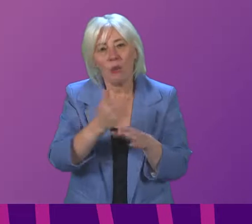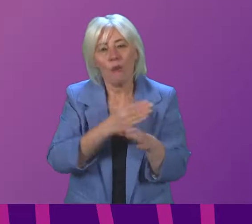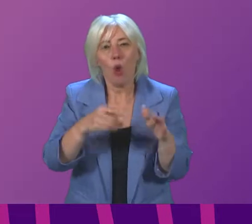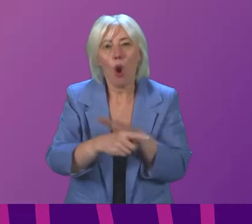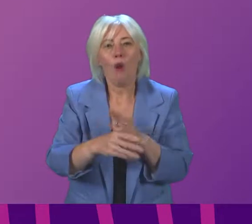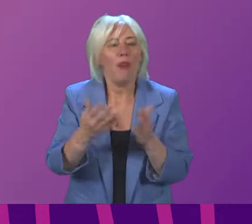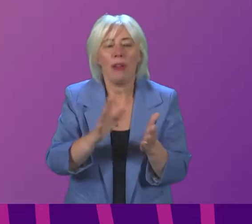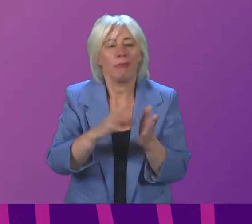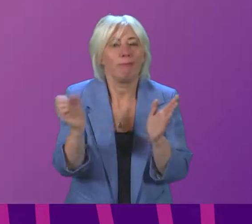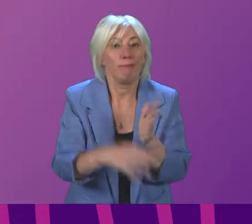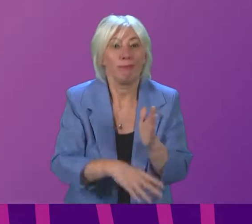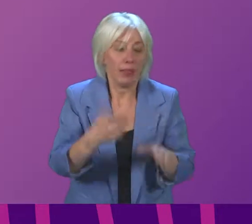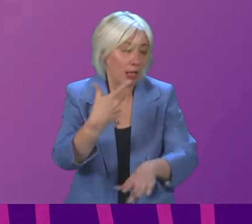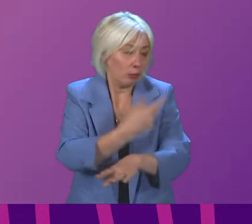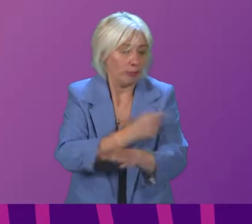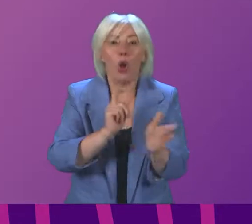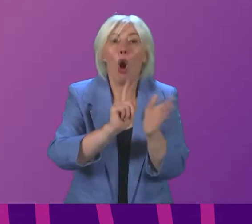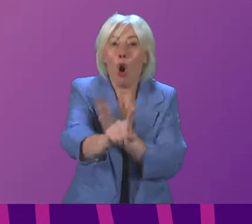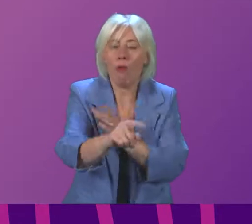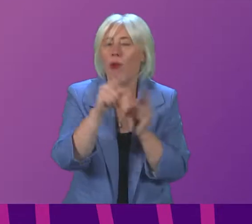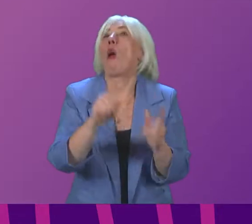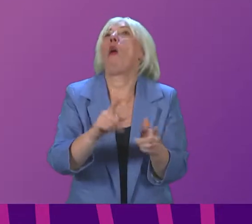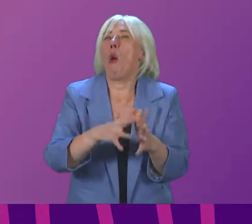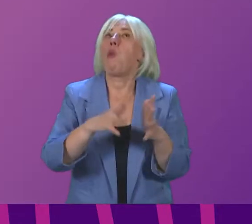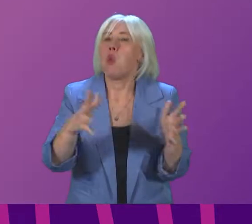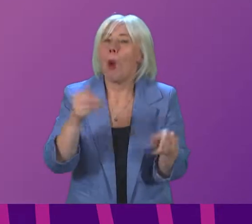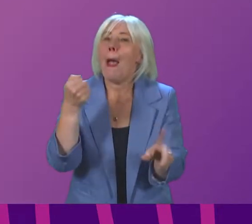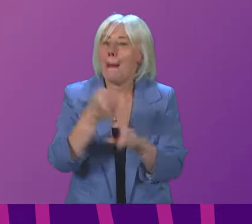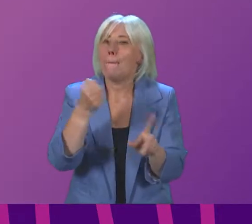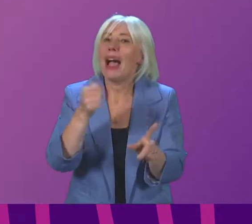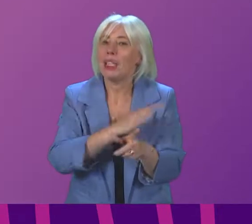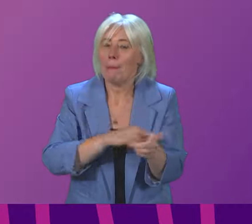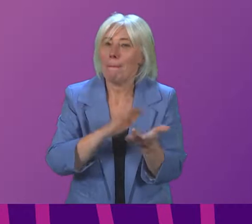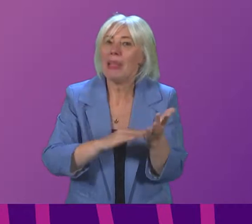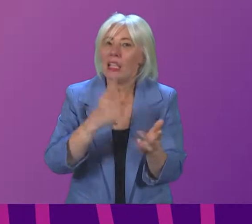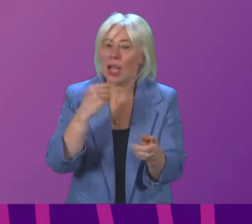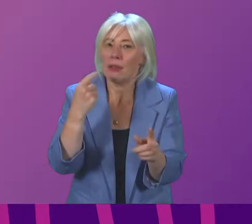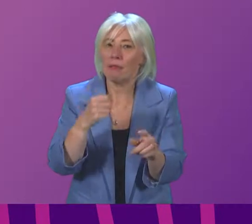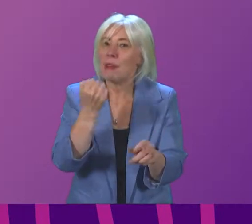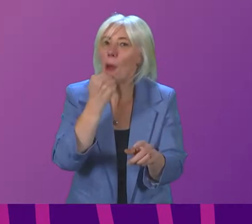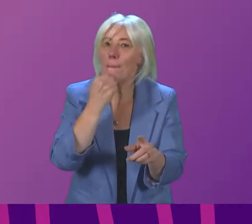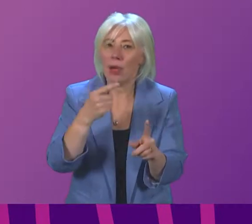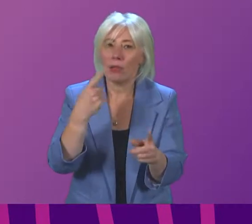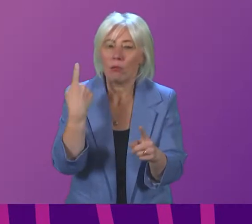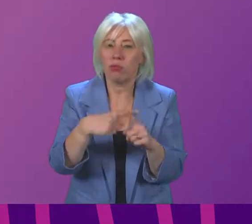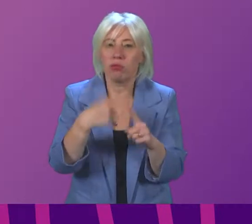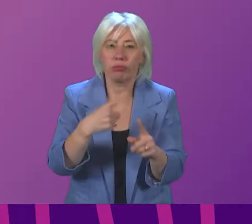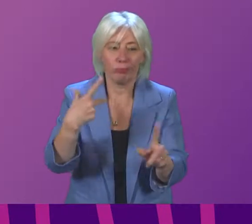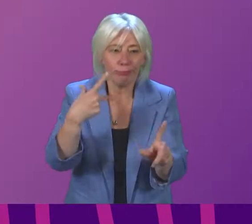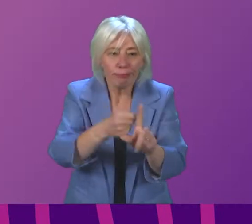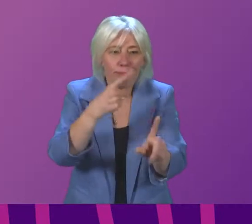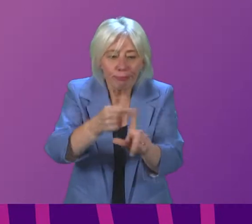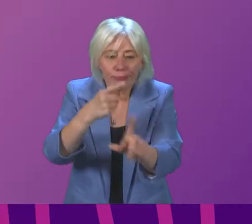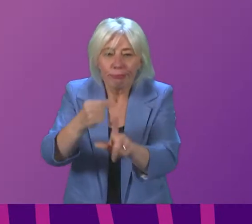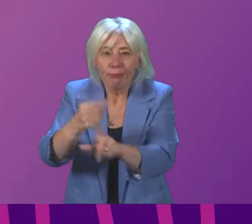things will make the biggest immediate impact on increasing the capacity to do more booster vaccinations.